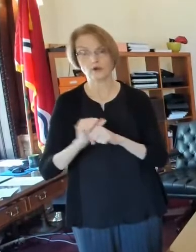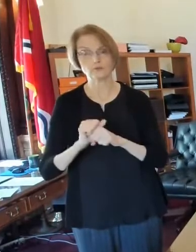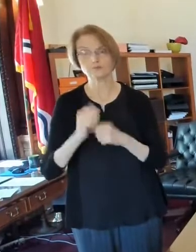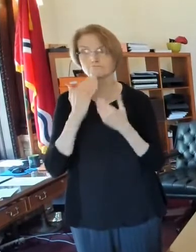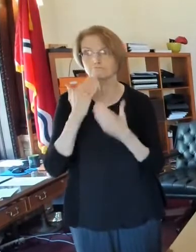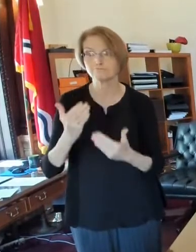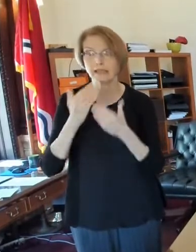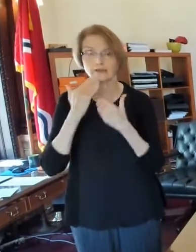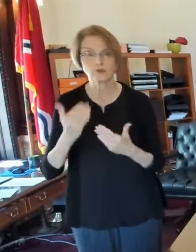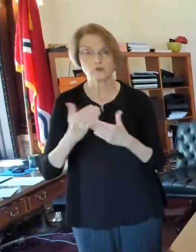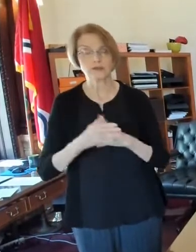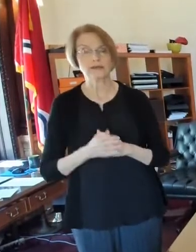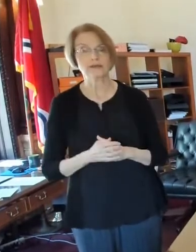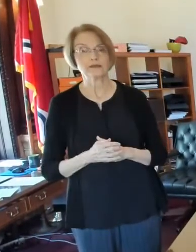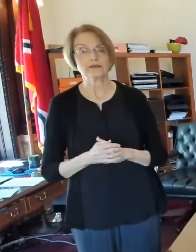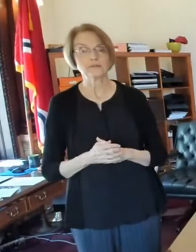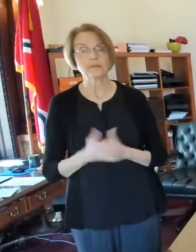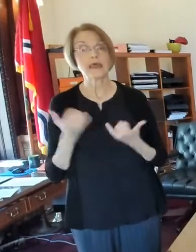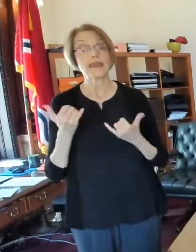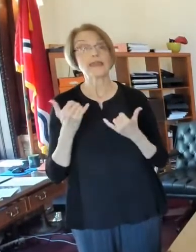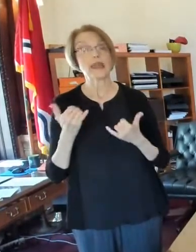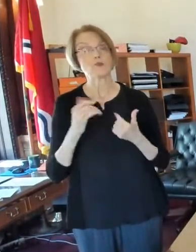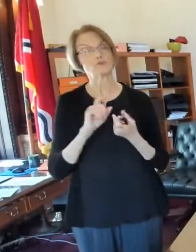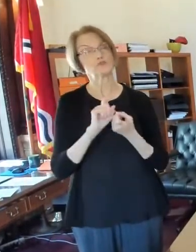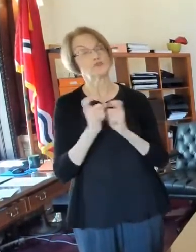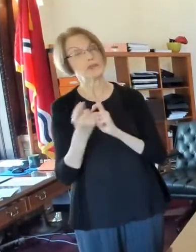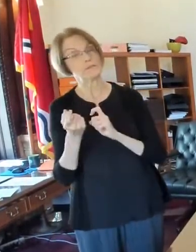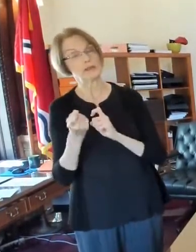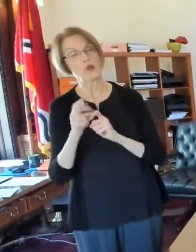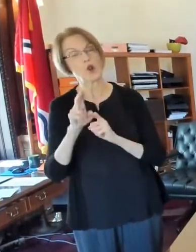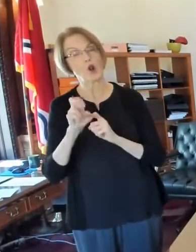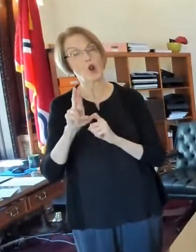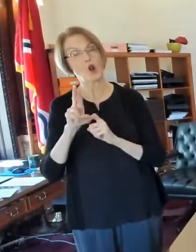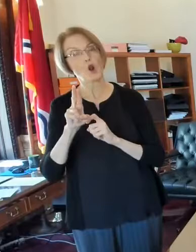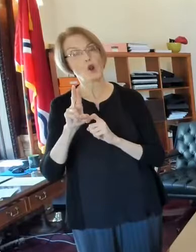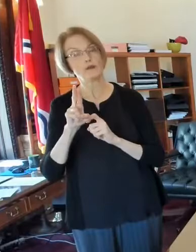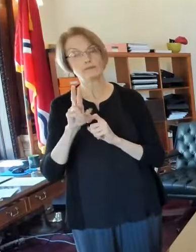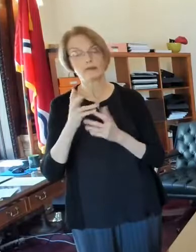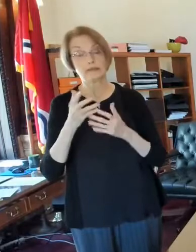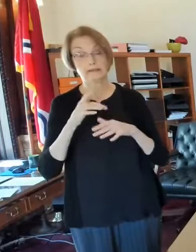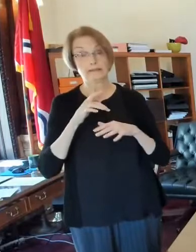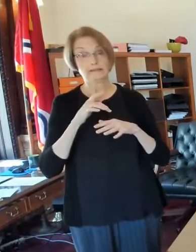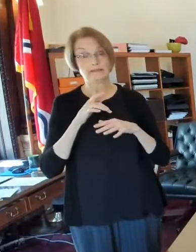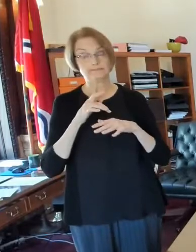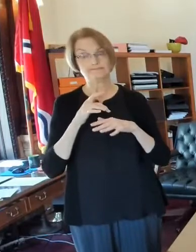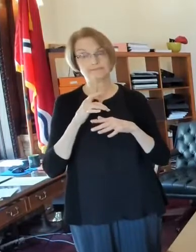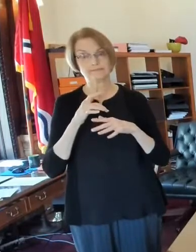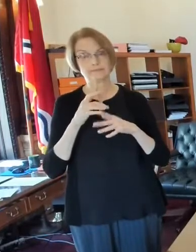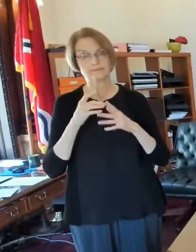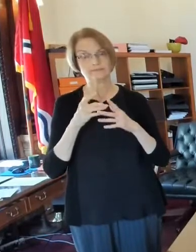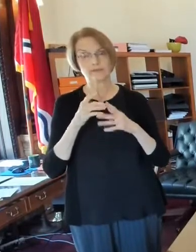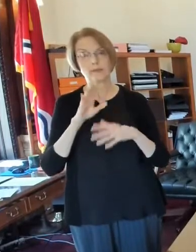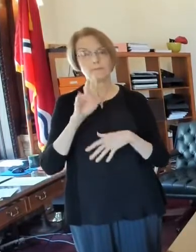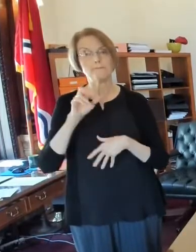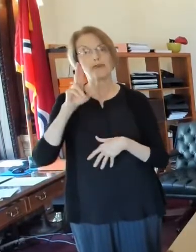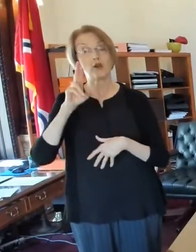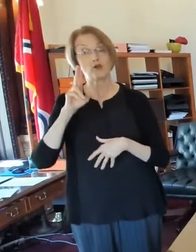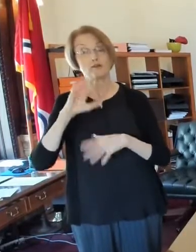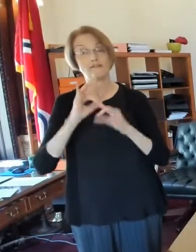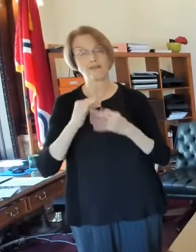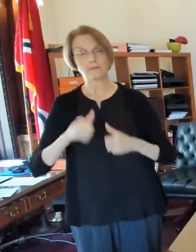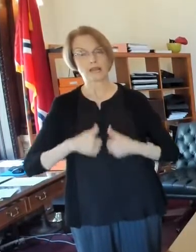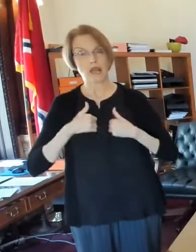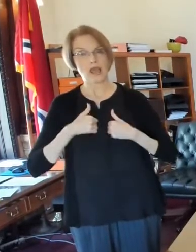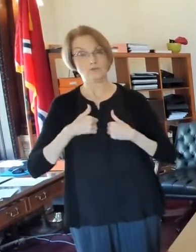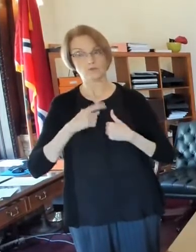that. Now this has evolved a bit. The urban league, uh, uh, early on better family life was very involved